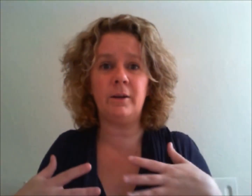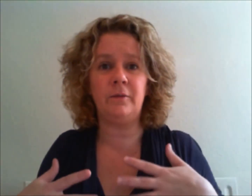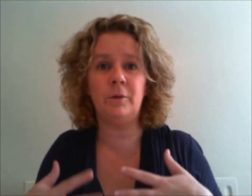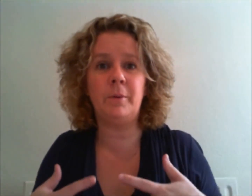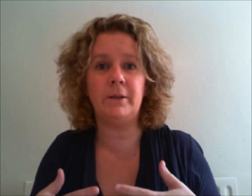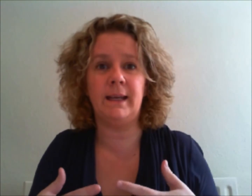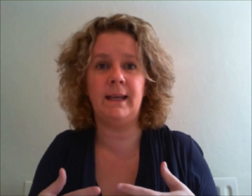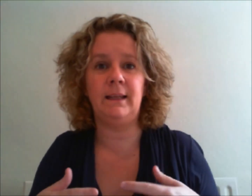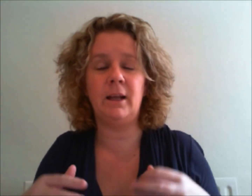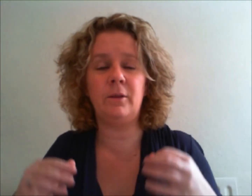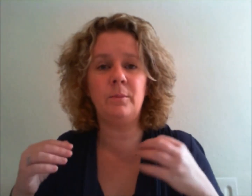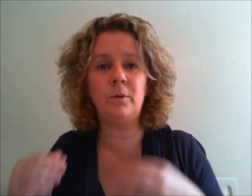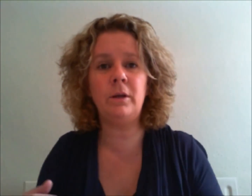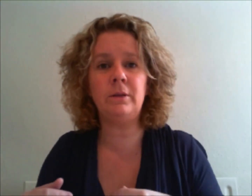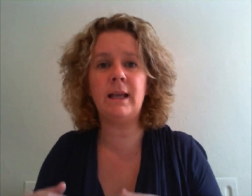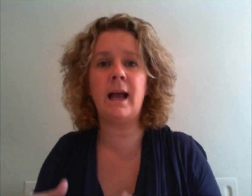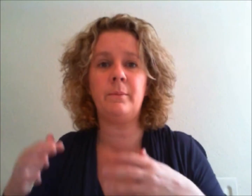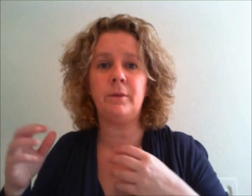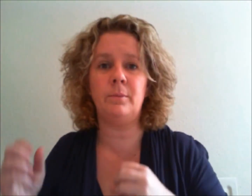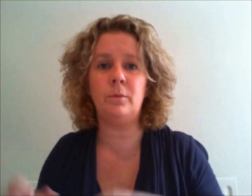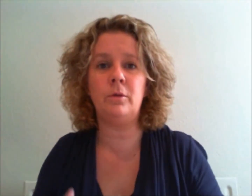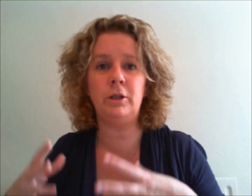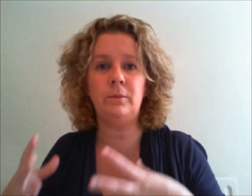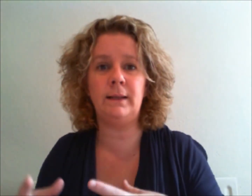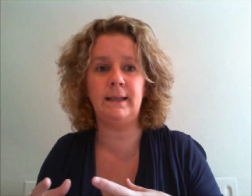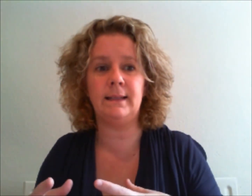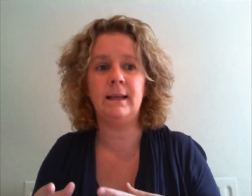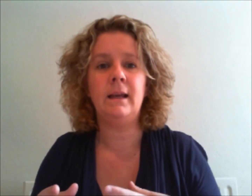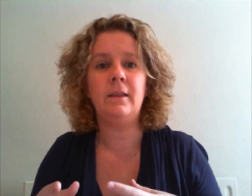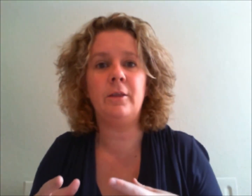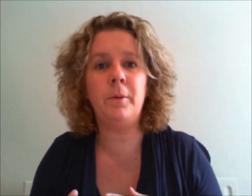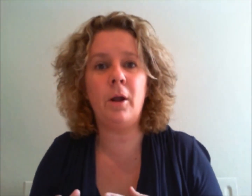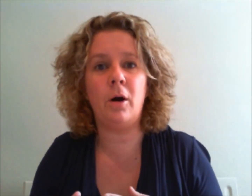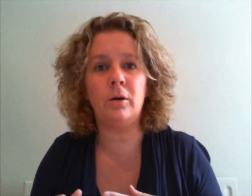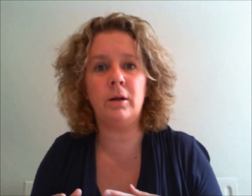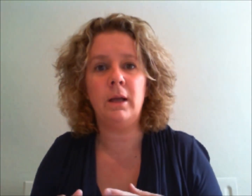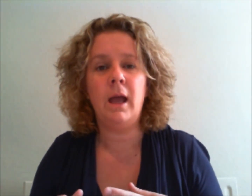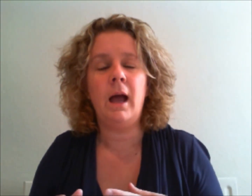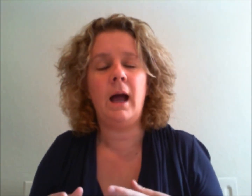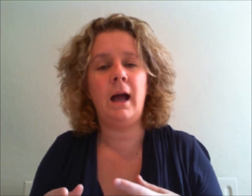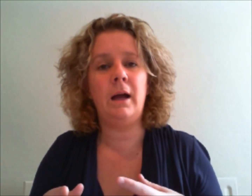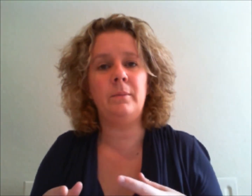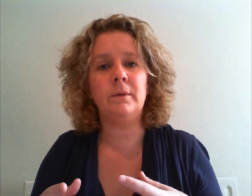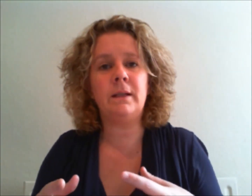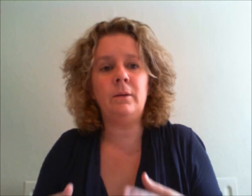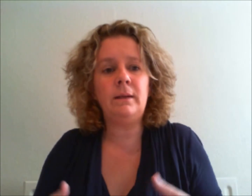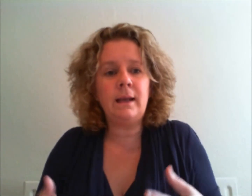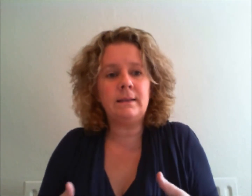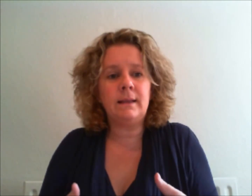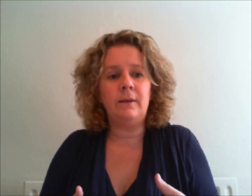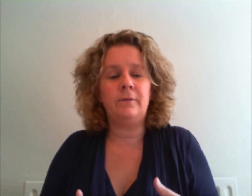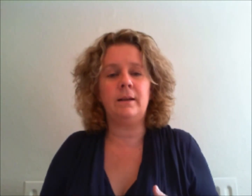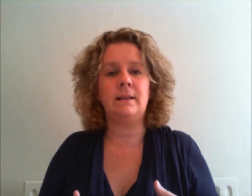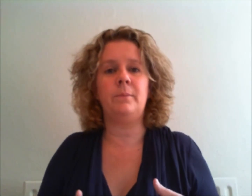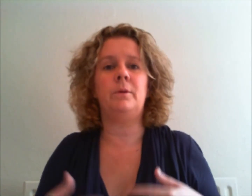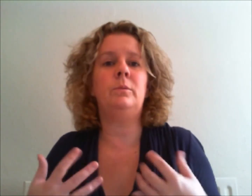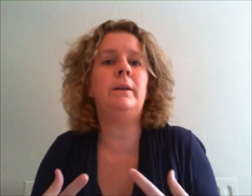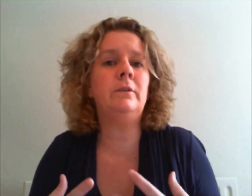of your body you know the more you tap the more you release the block so let's say for example when you're